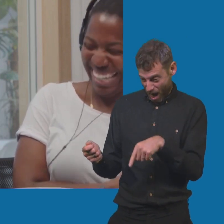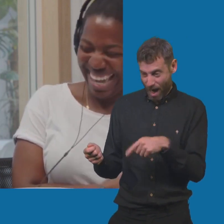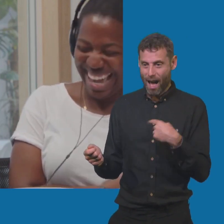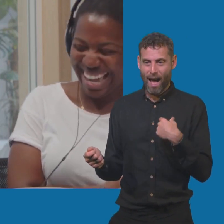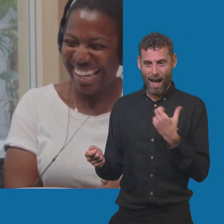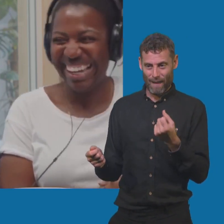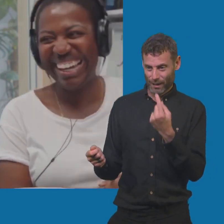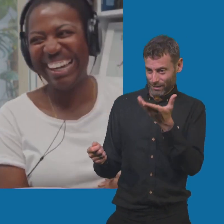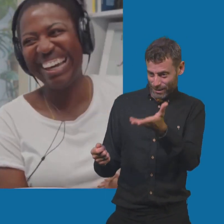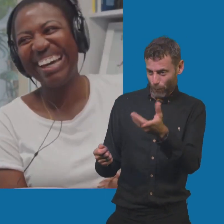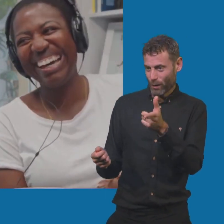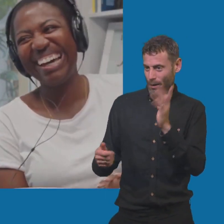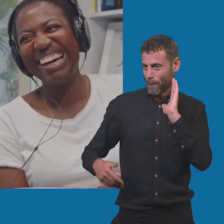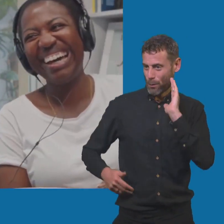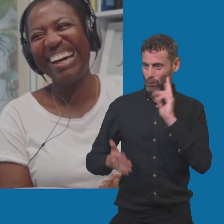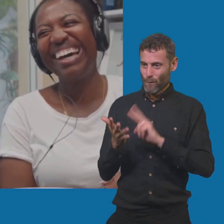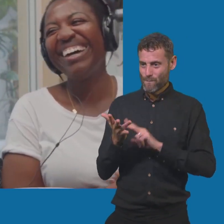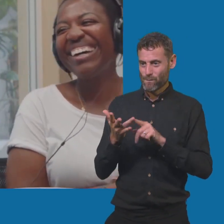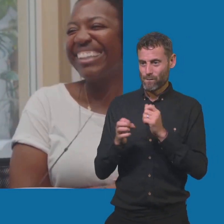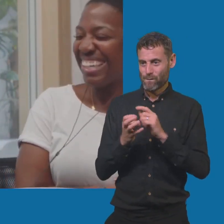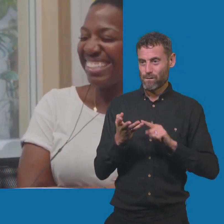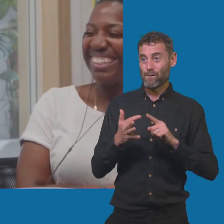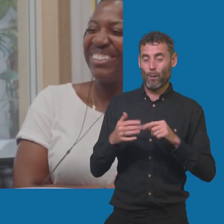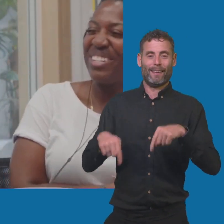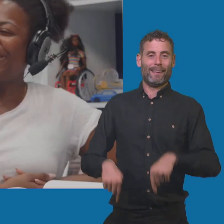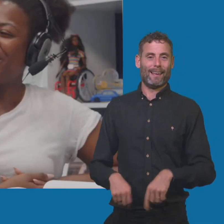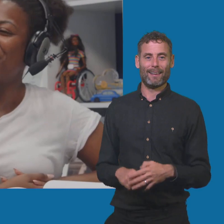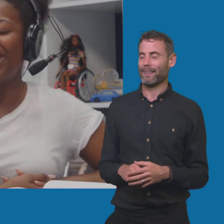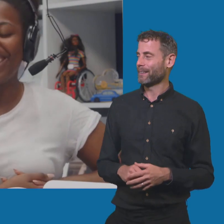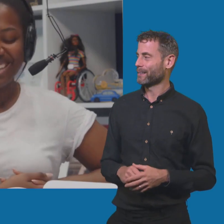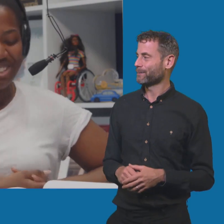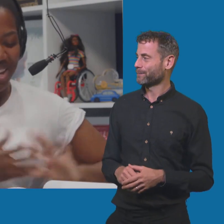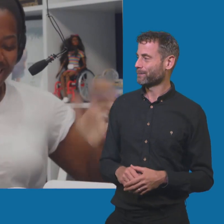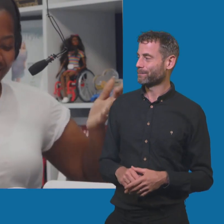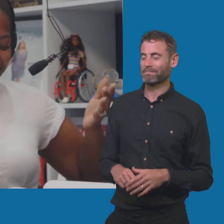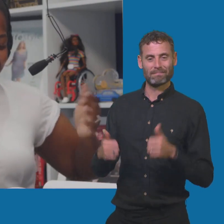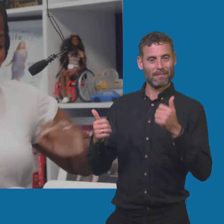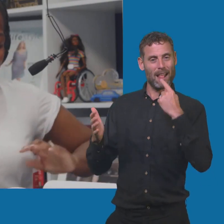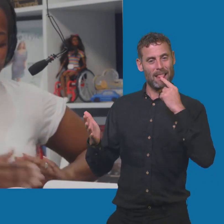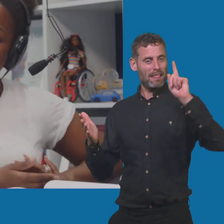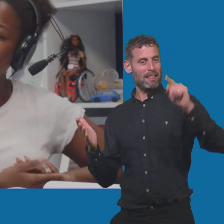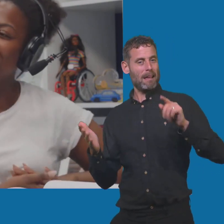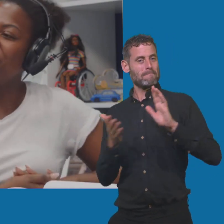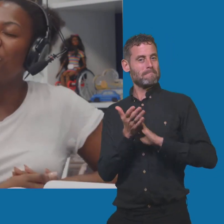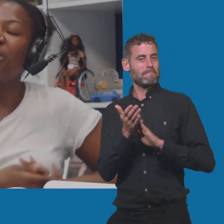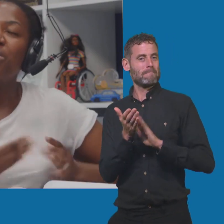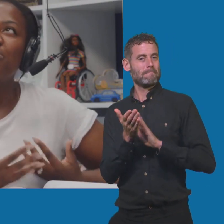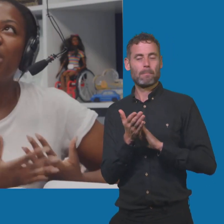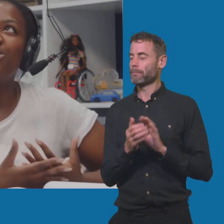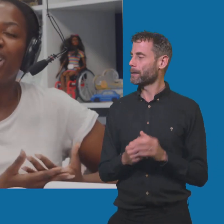my house. was like, aww. Yeah, mum. That's it. You made it. You made it. Yes. So, you mentioned